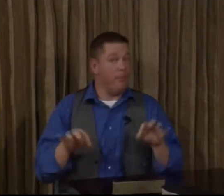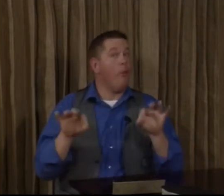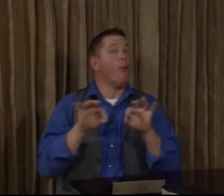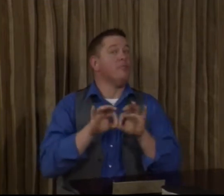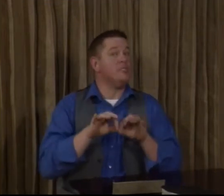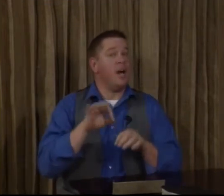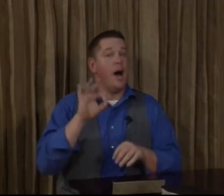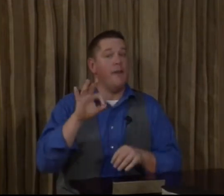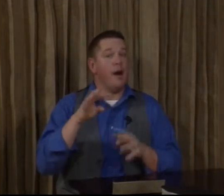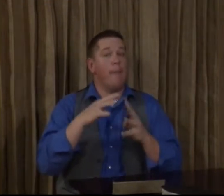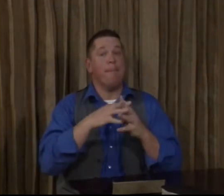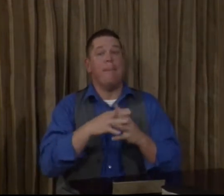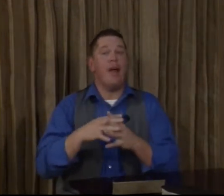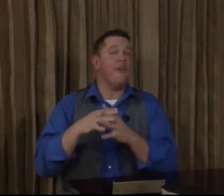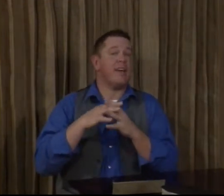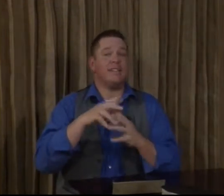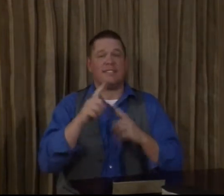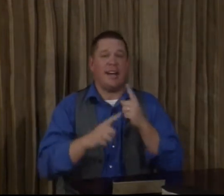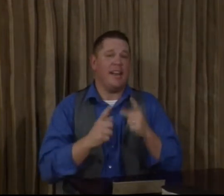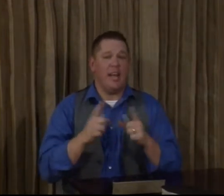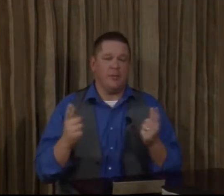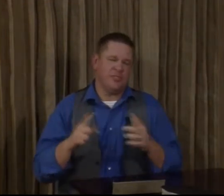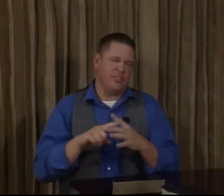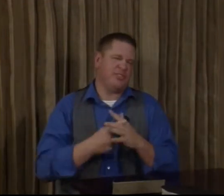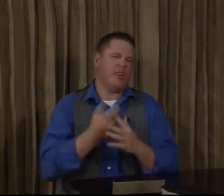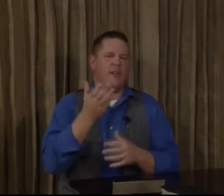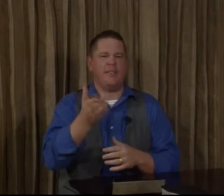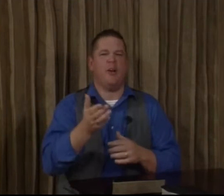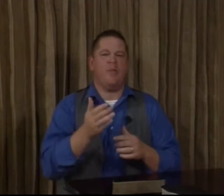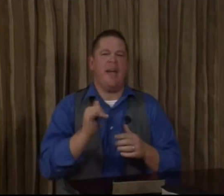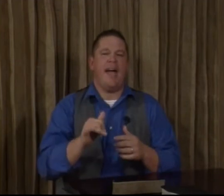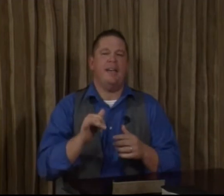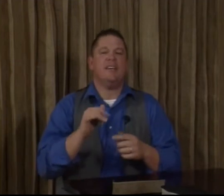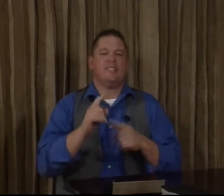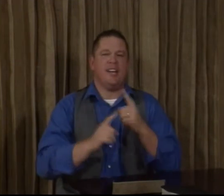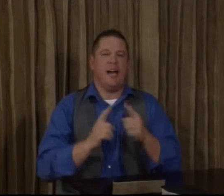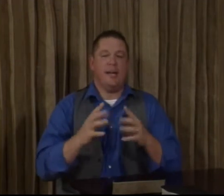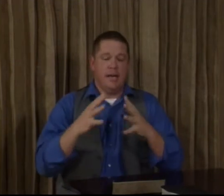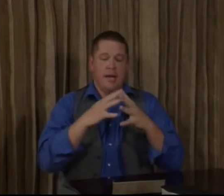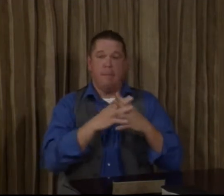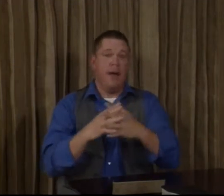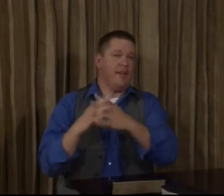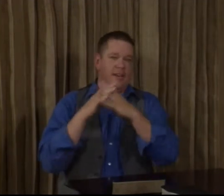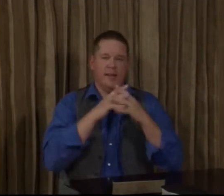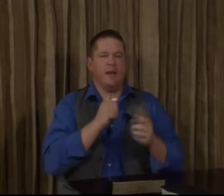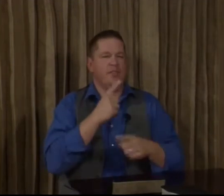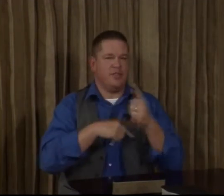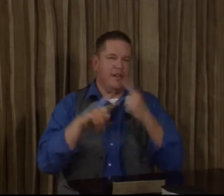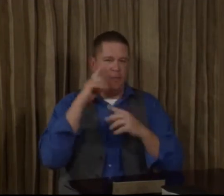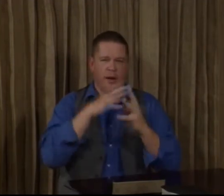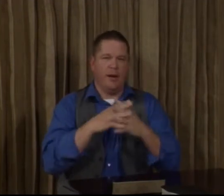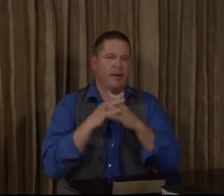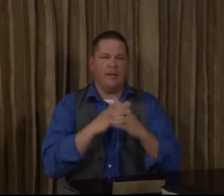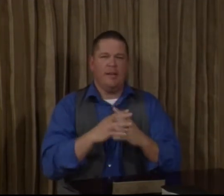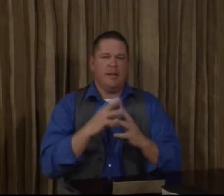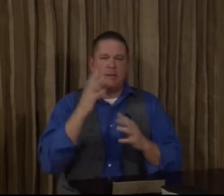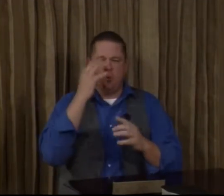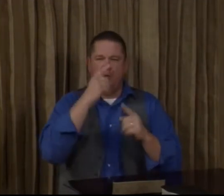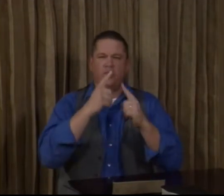importance of American sign languages. So let's start right there with that sign. American. I love the sign for America. It's a beautiful